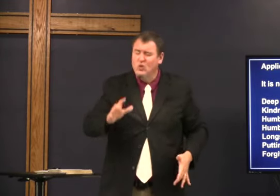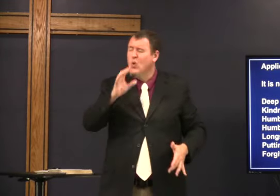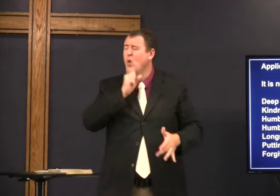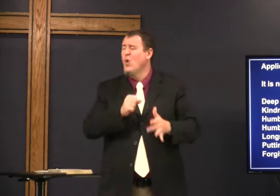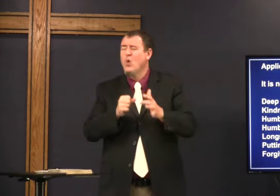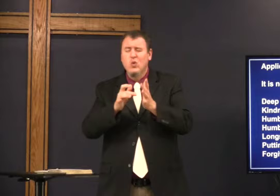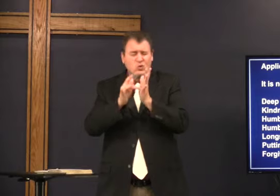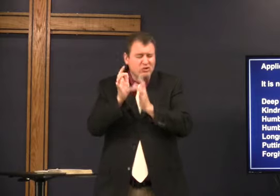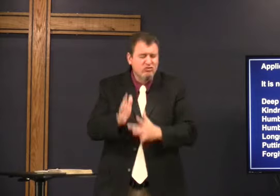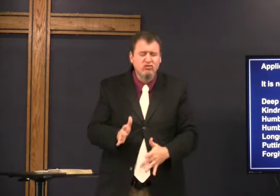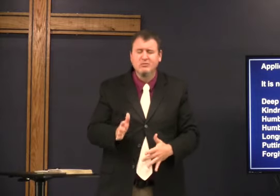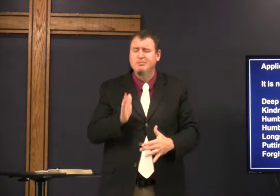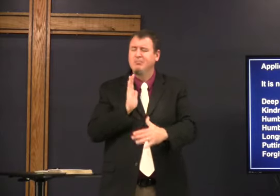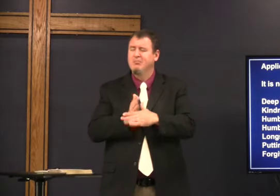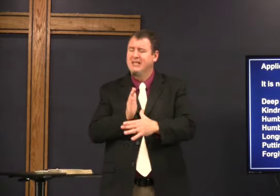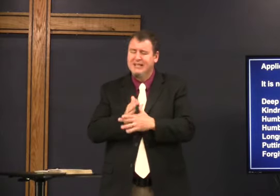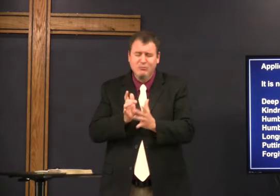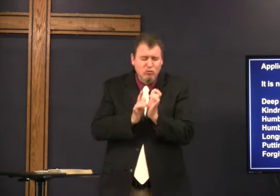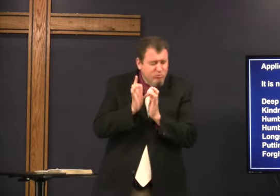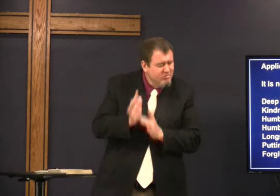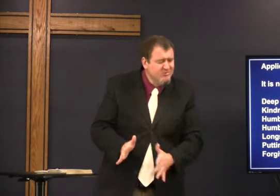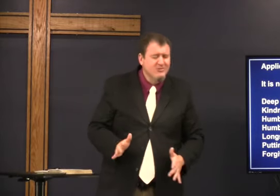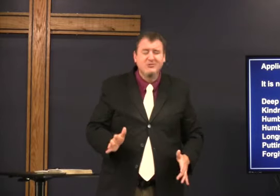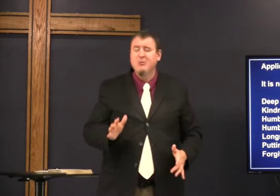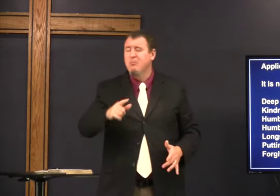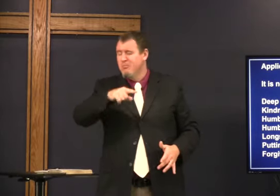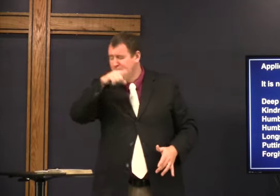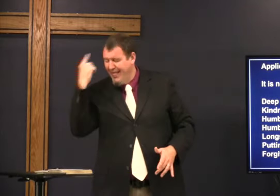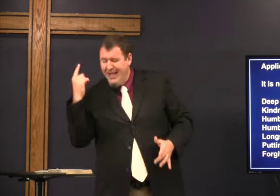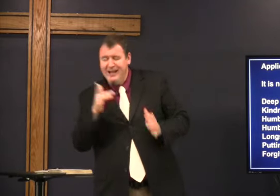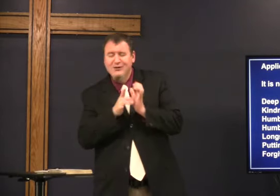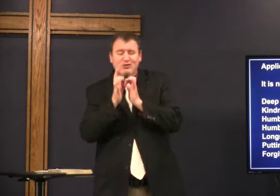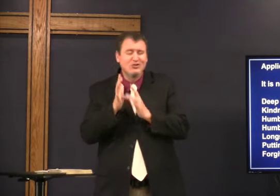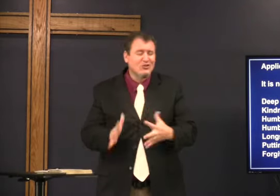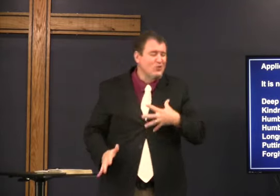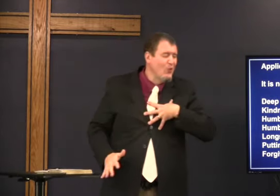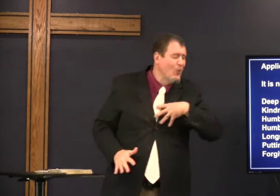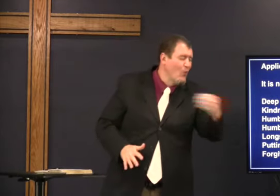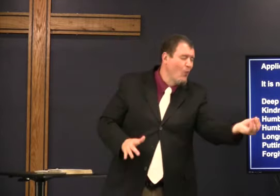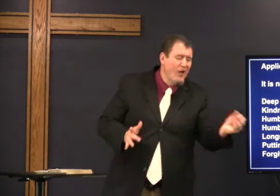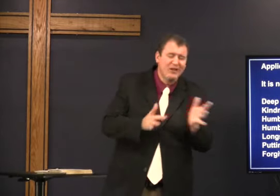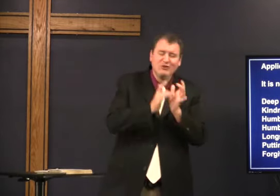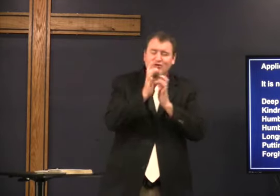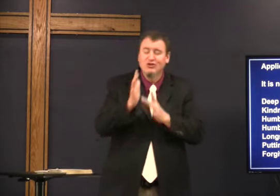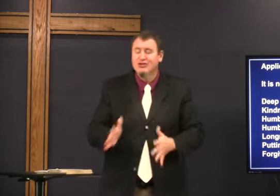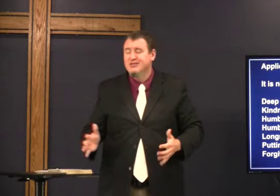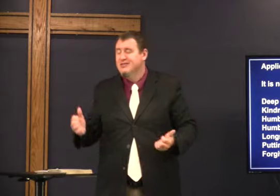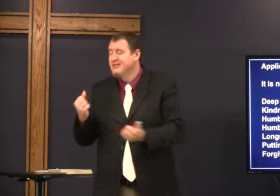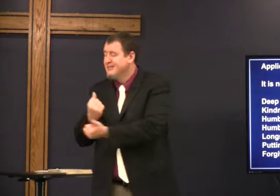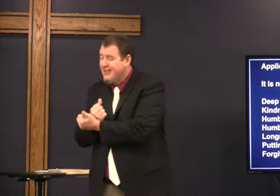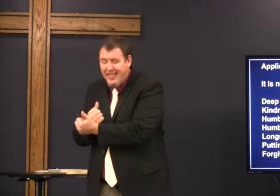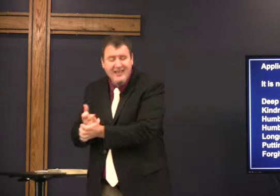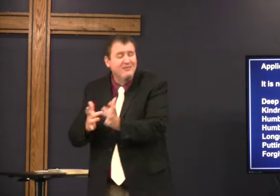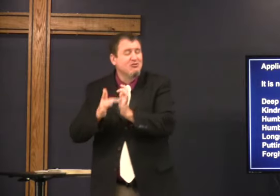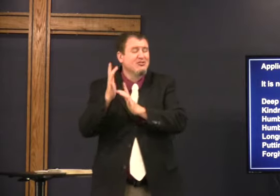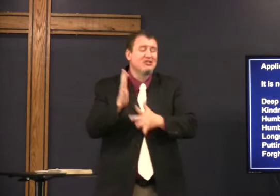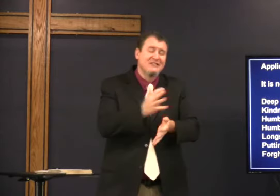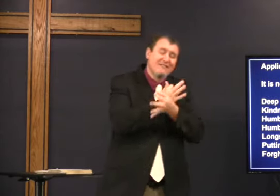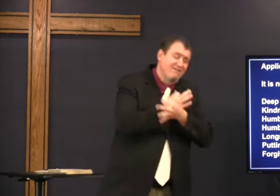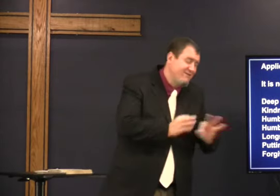whether they're new Christians or old Christians medium Christians black Christians white Christians slave or